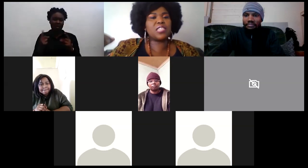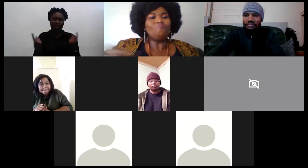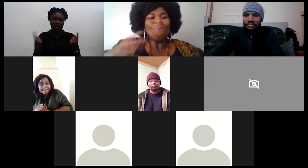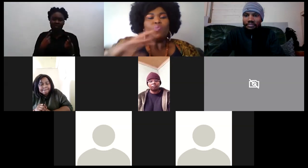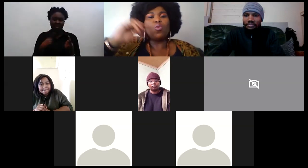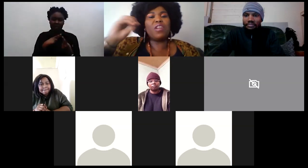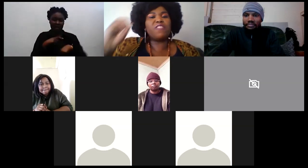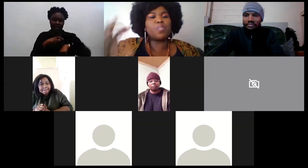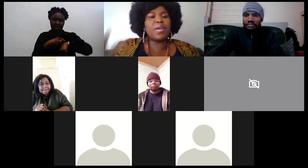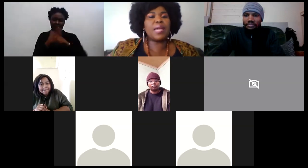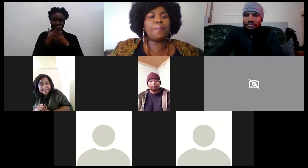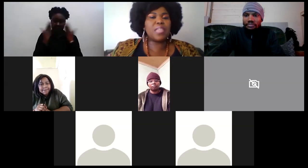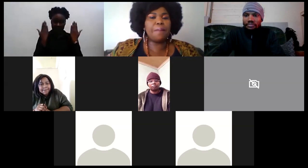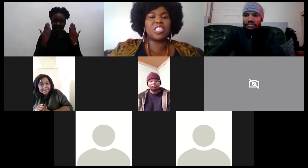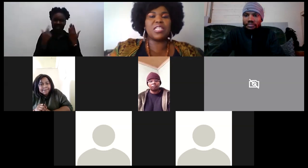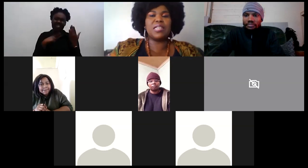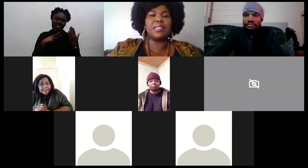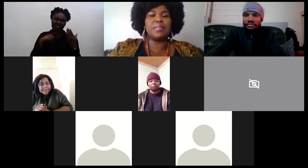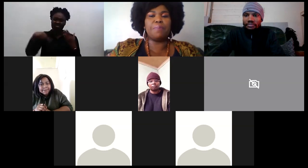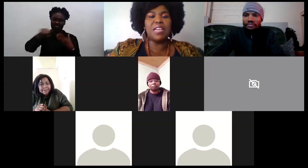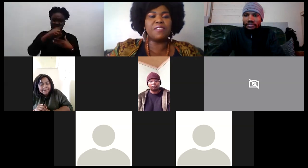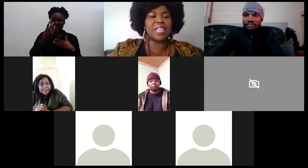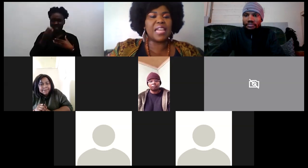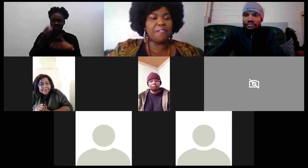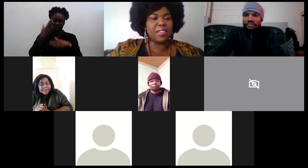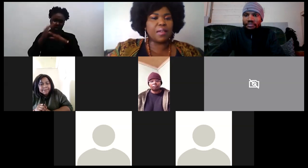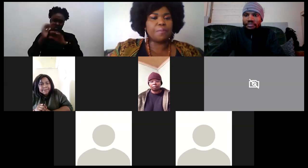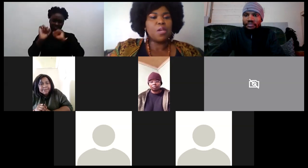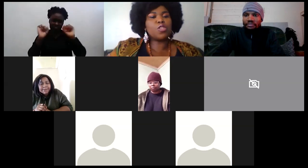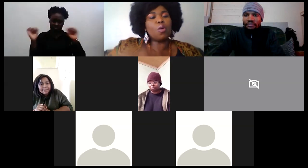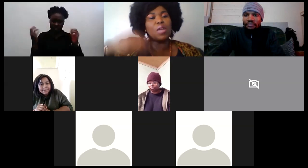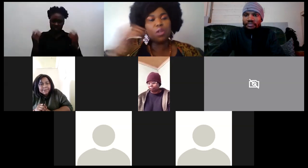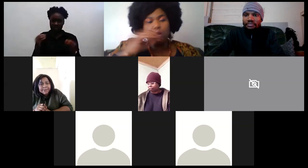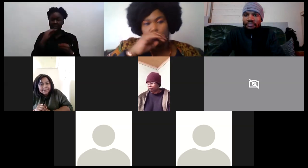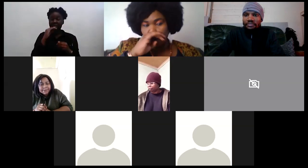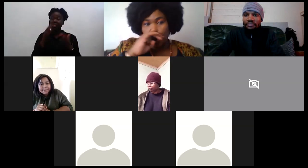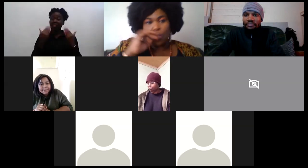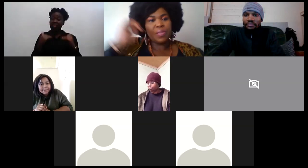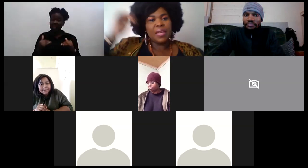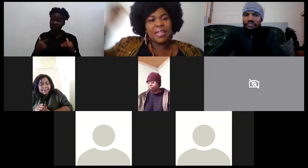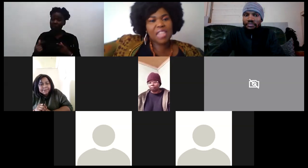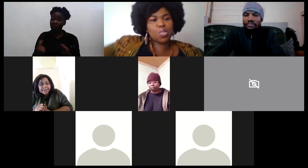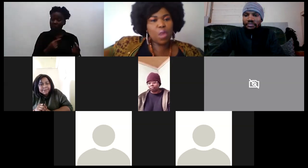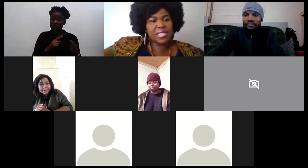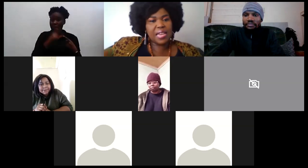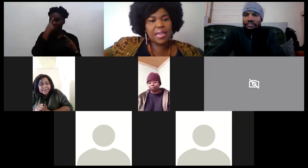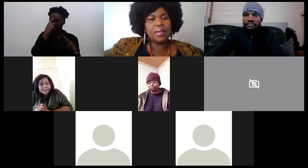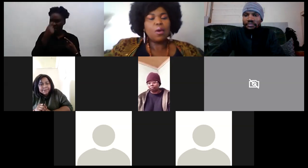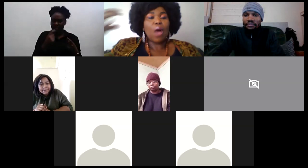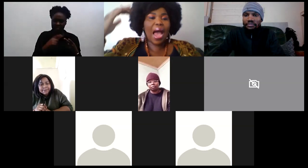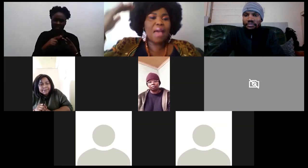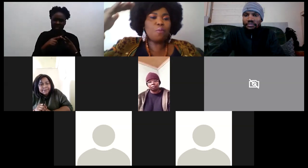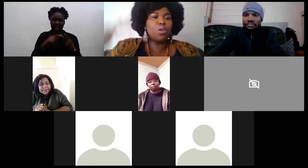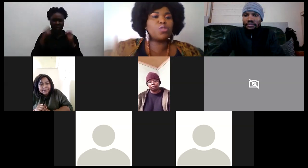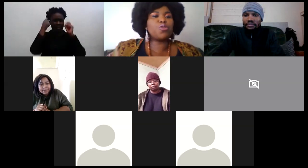of the session would have spoken about ambition beliefs and everything so what we're going to do next wednesday